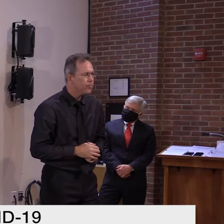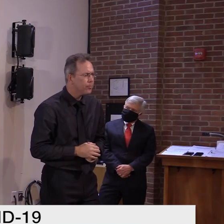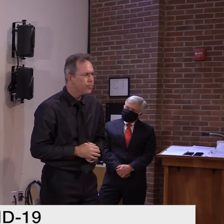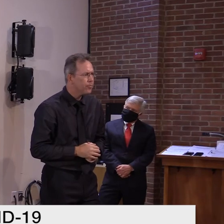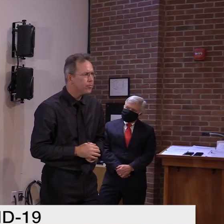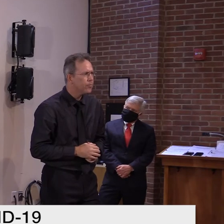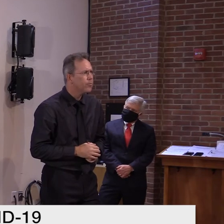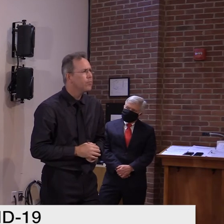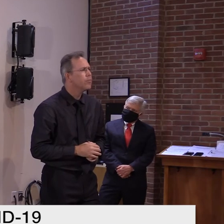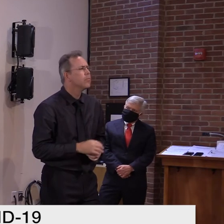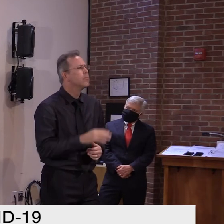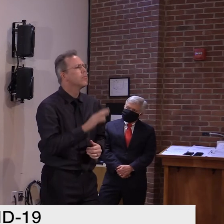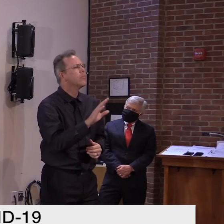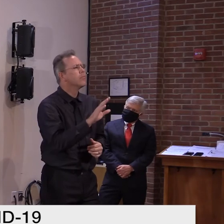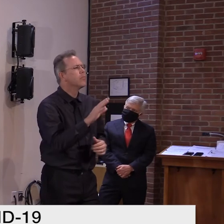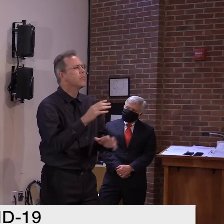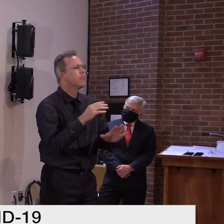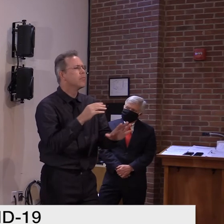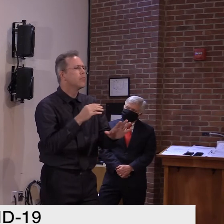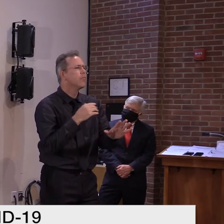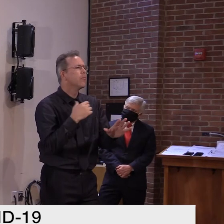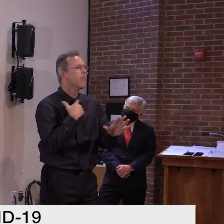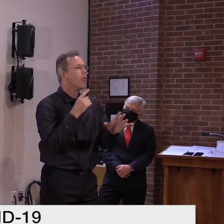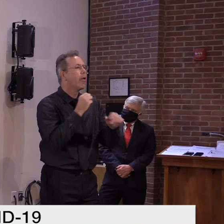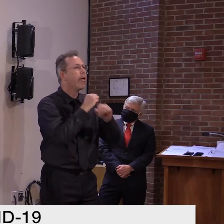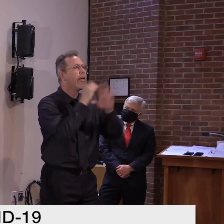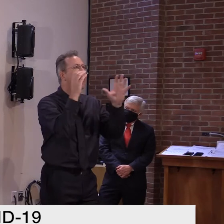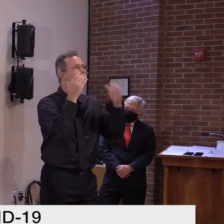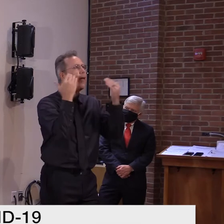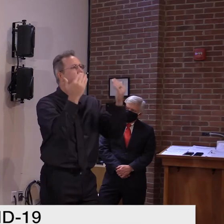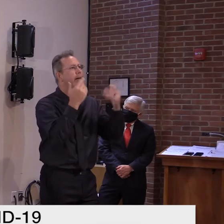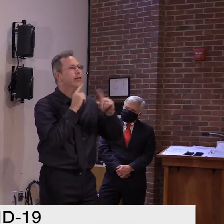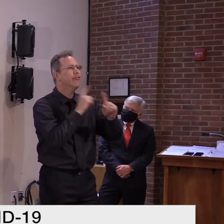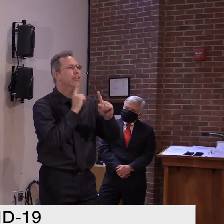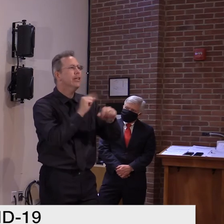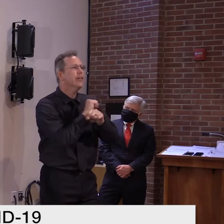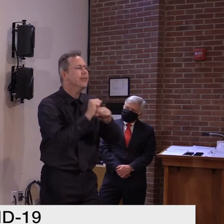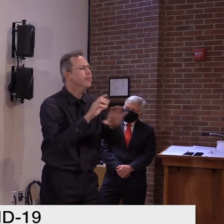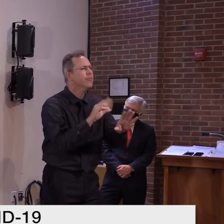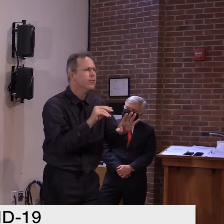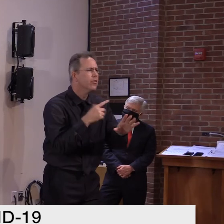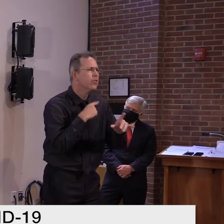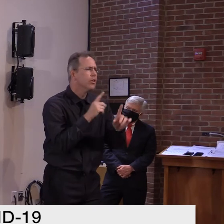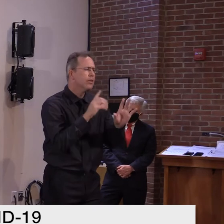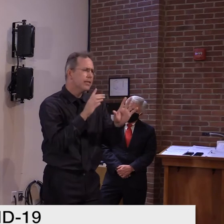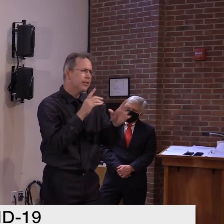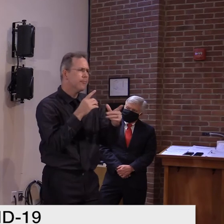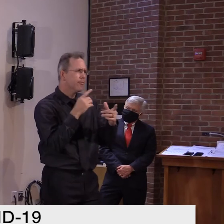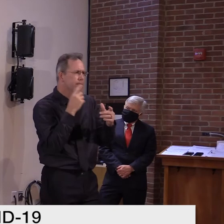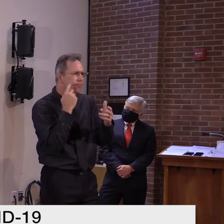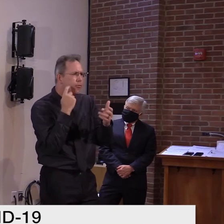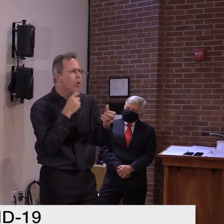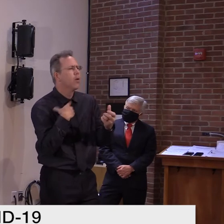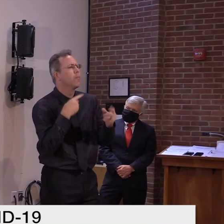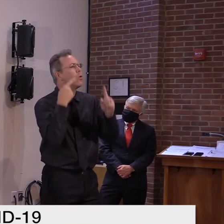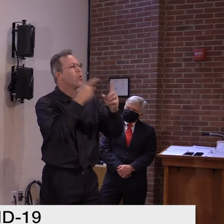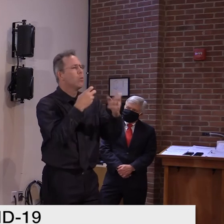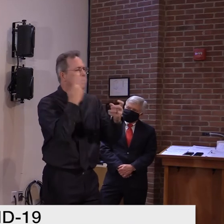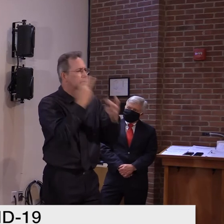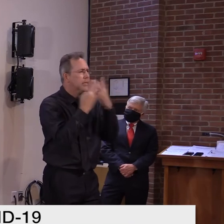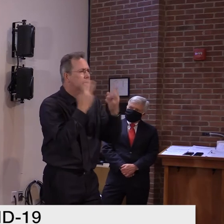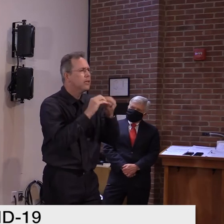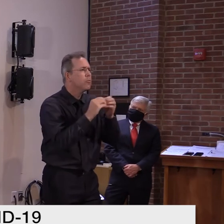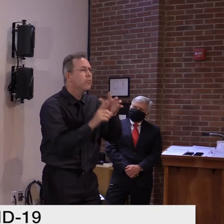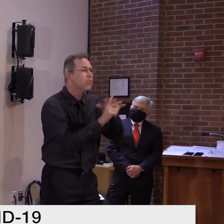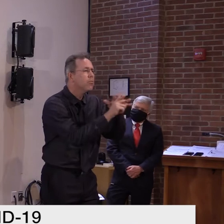expectations. While I would love to see our cases get back to 20 cases in the next five to seven days because we've done this,